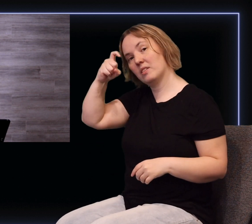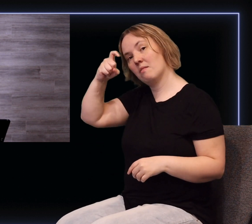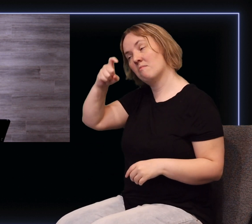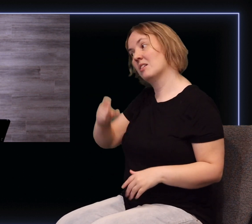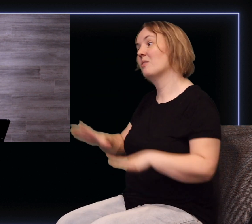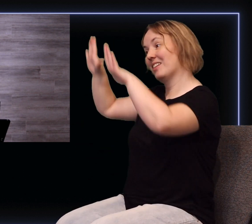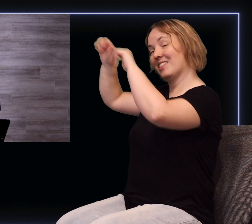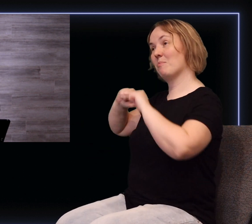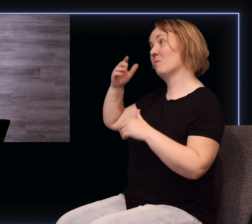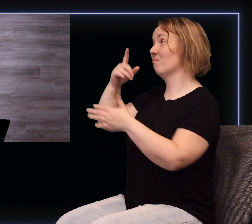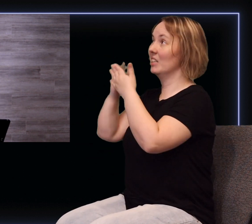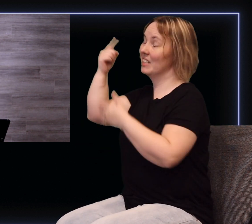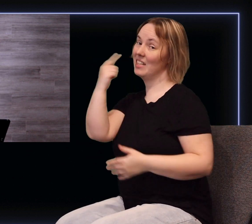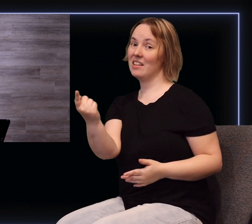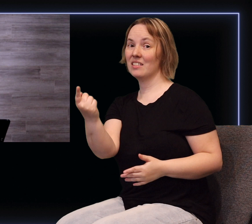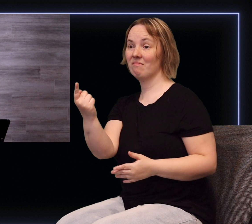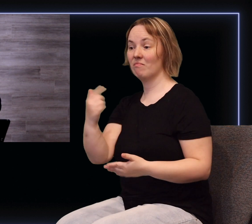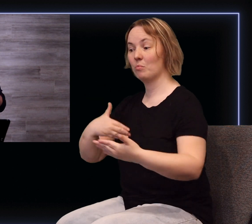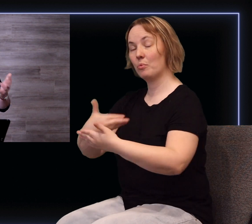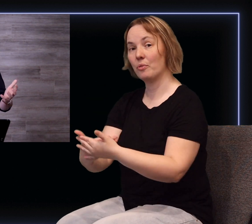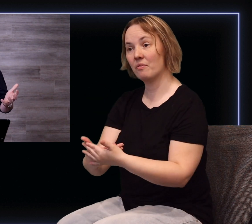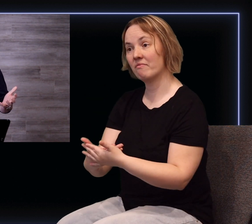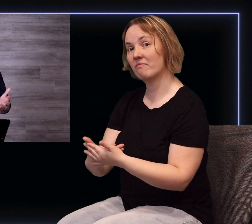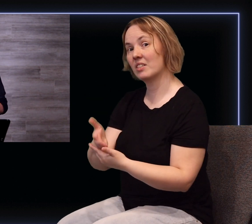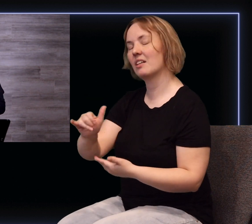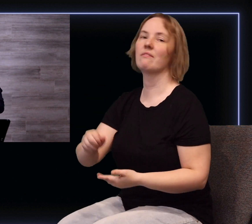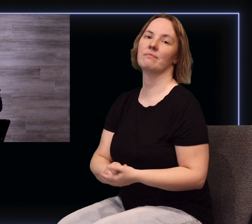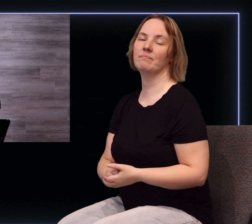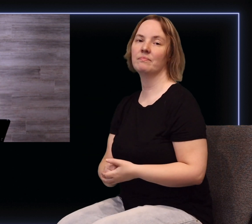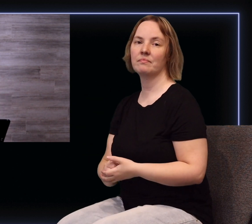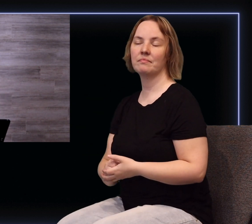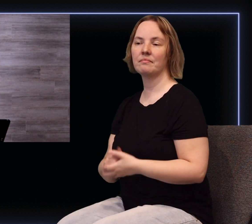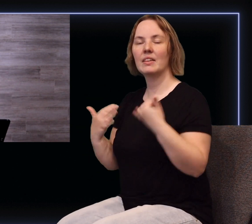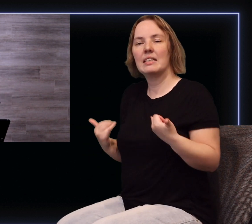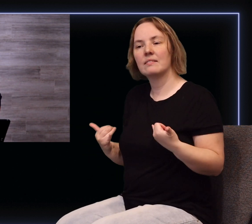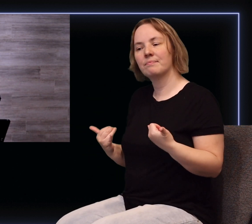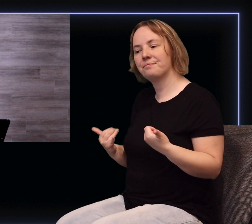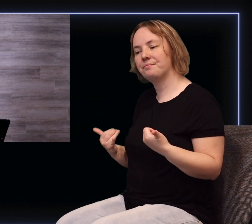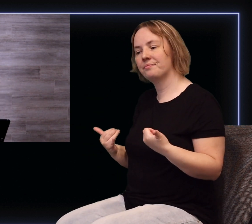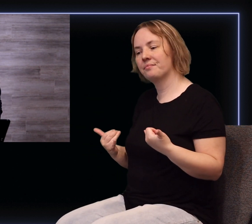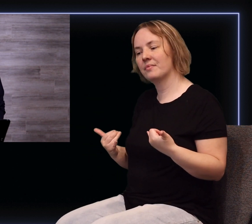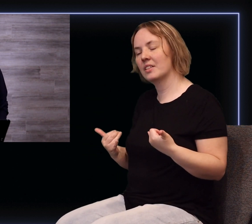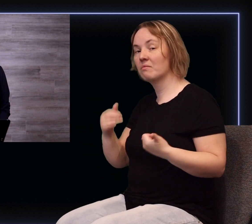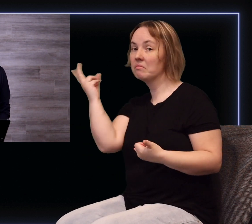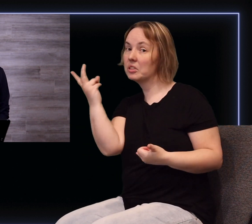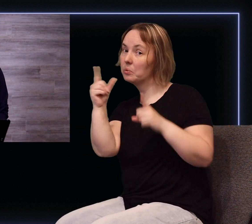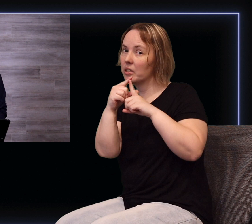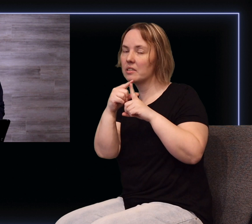embrace what it is that He says. It will prove itself. Now, there are, I have found, essentially two